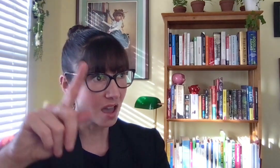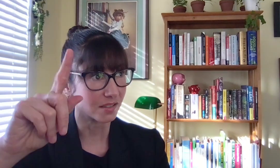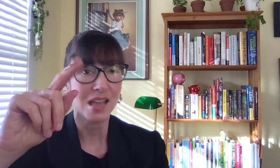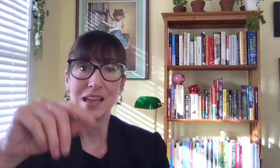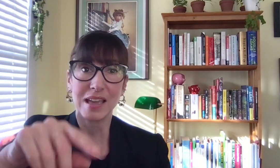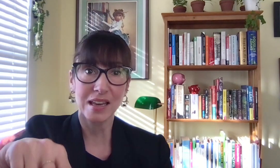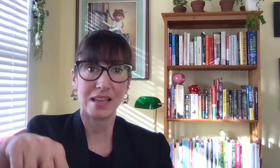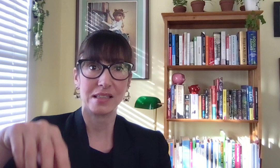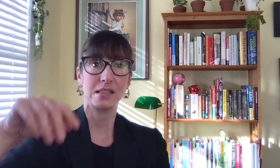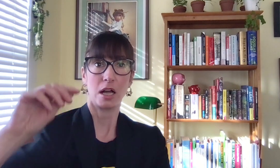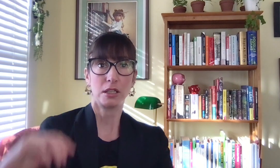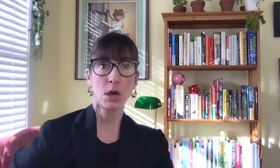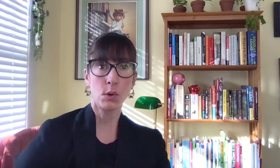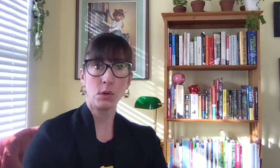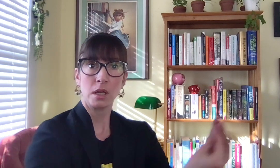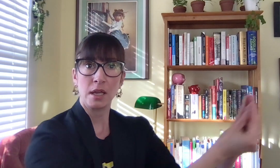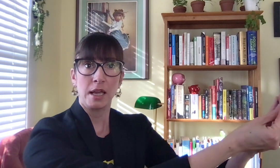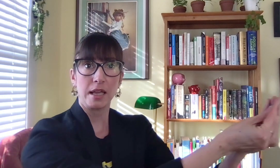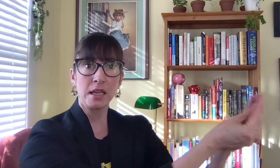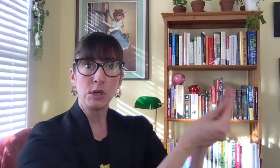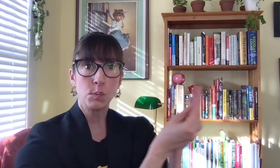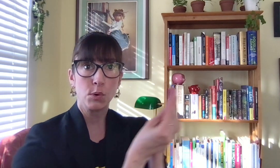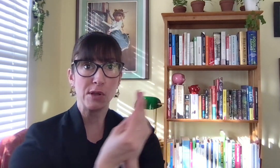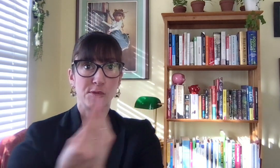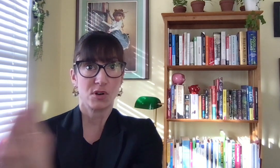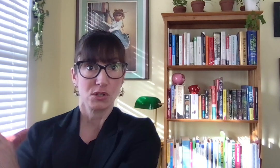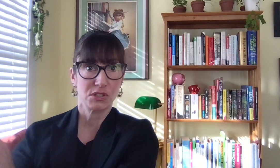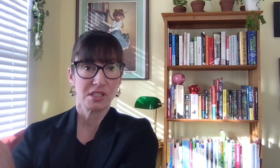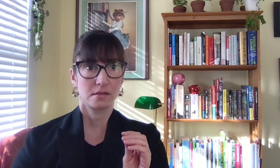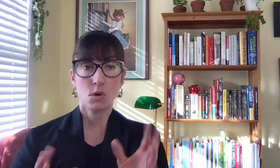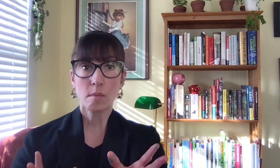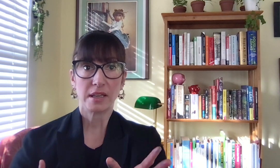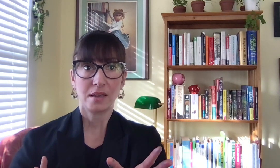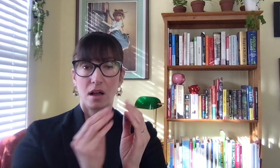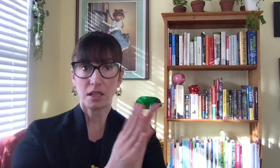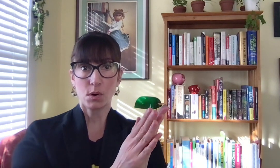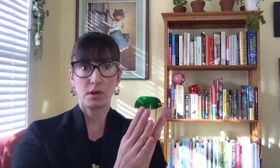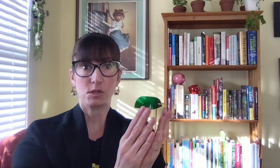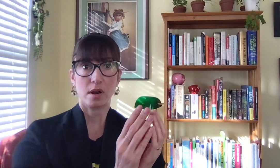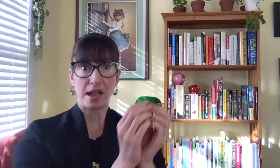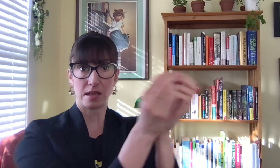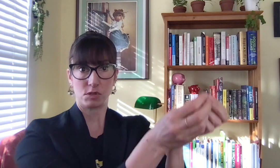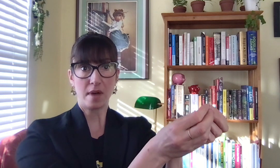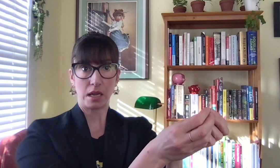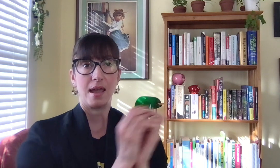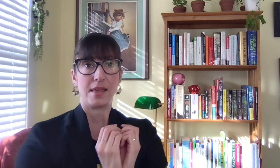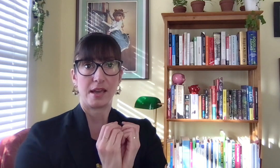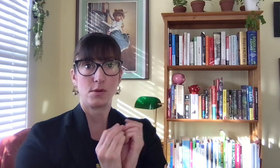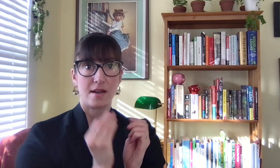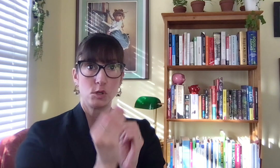it is a loan in reverse. Normally, a loan is when a bank gives you money and then you have to